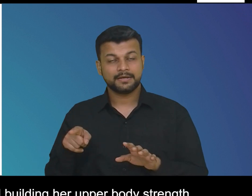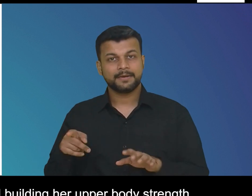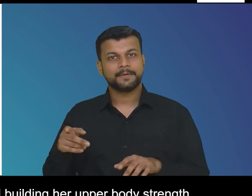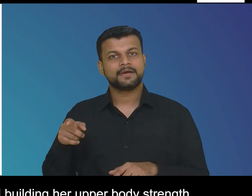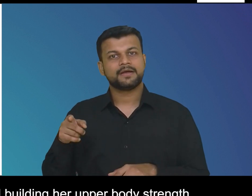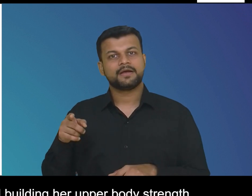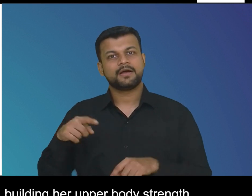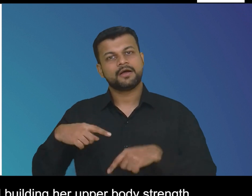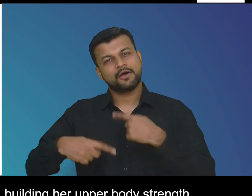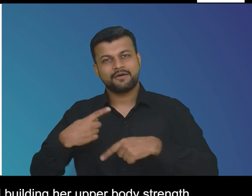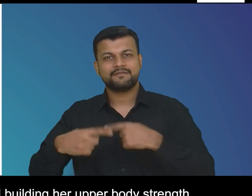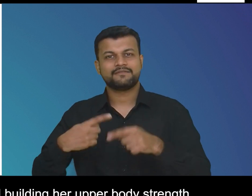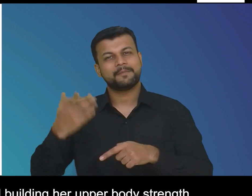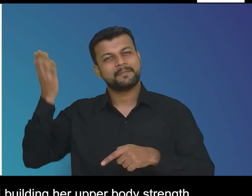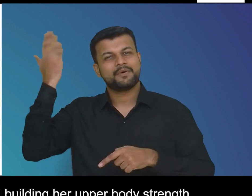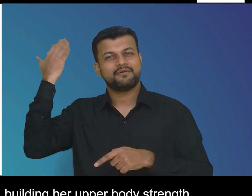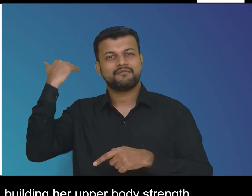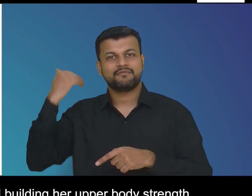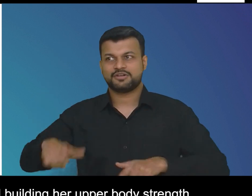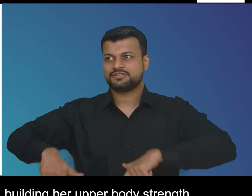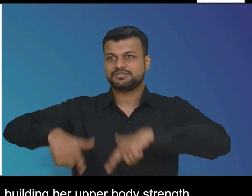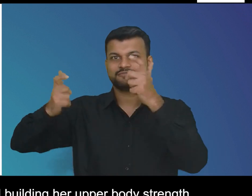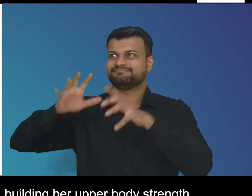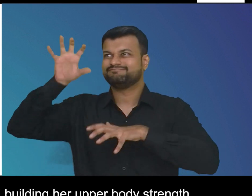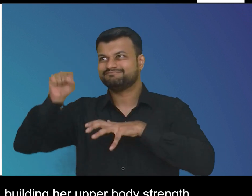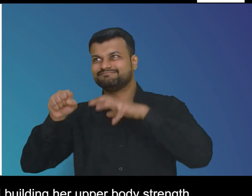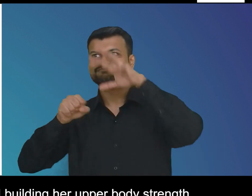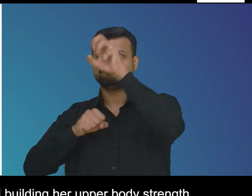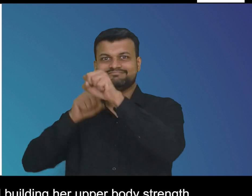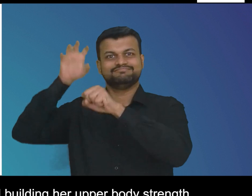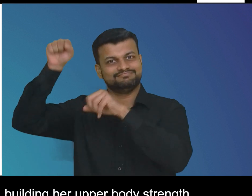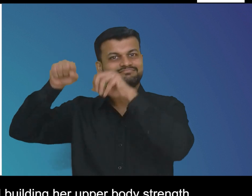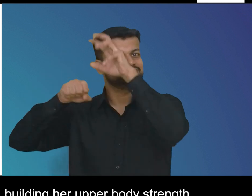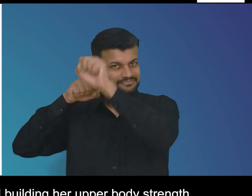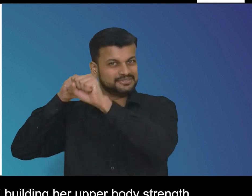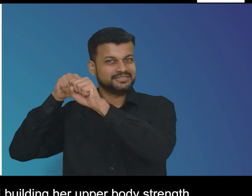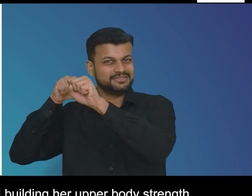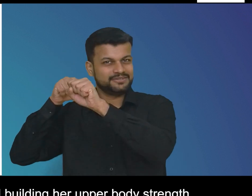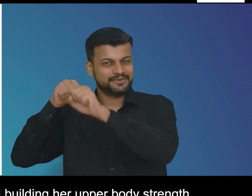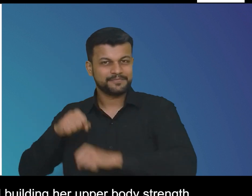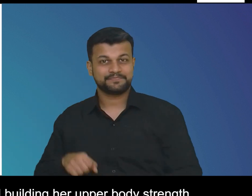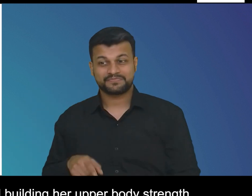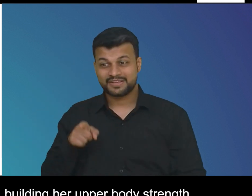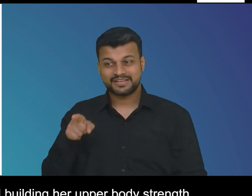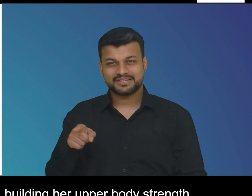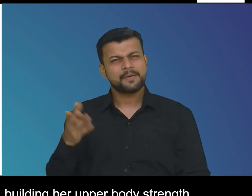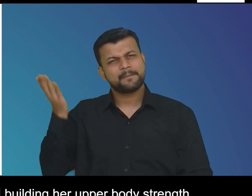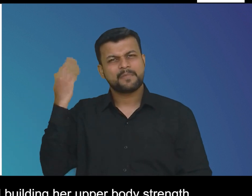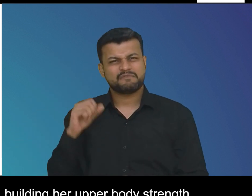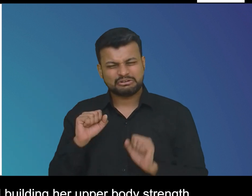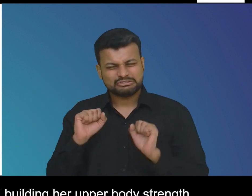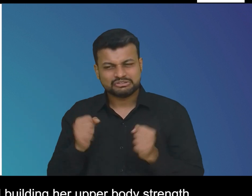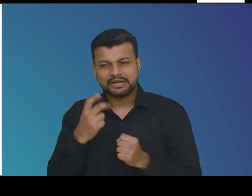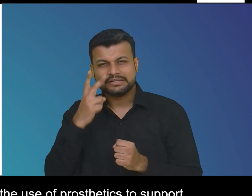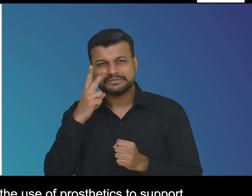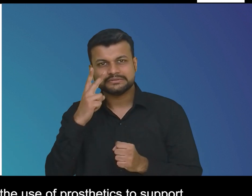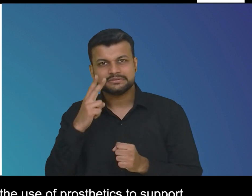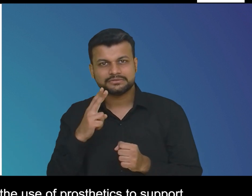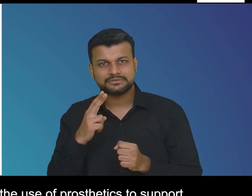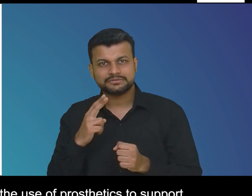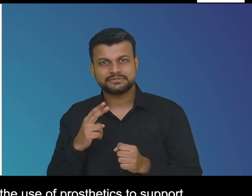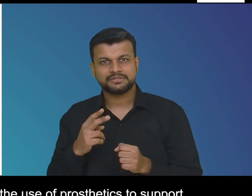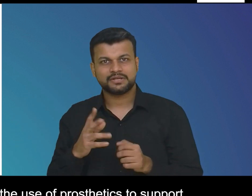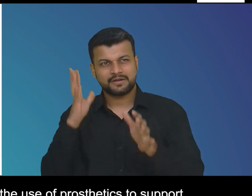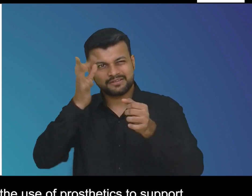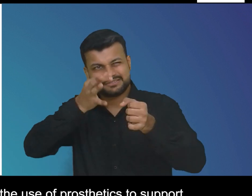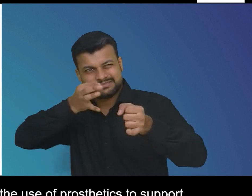sheetal's early childhood included building her upper body strength through adventures like climbing trees although